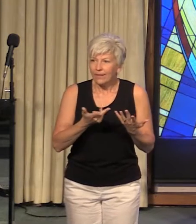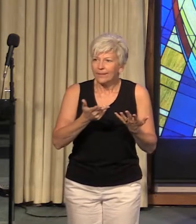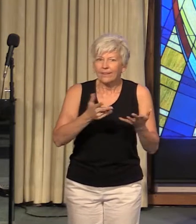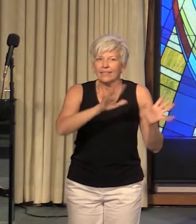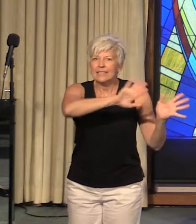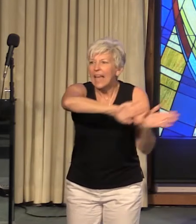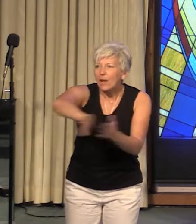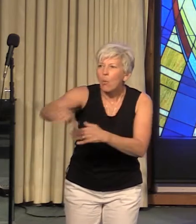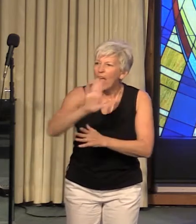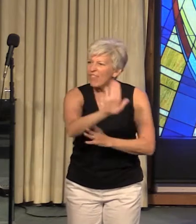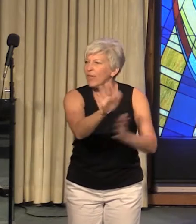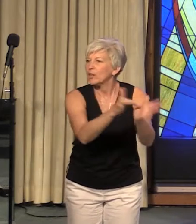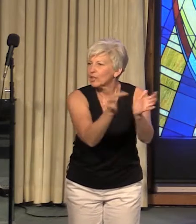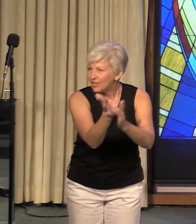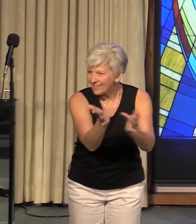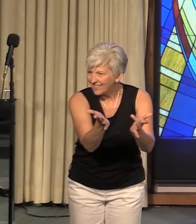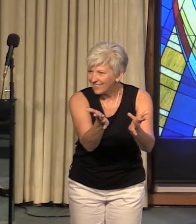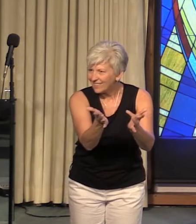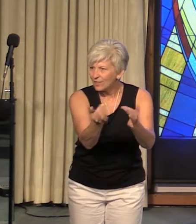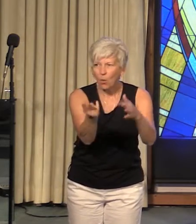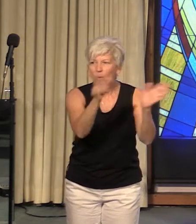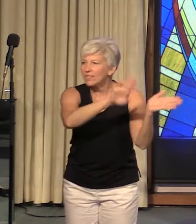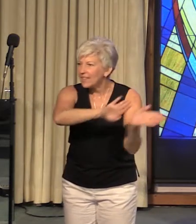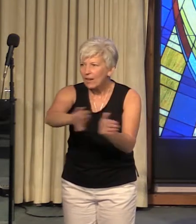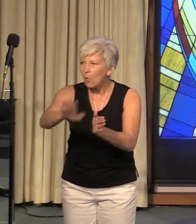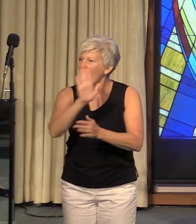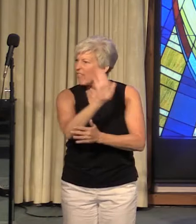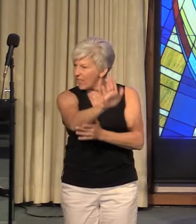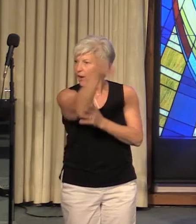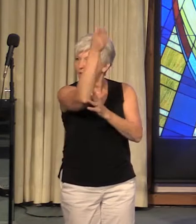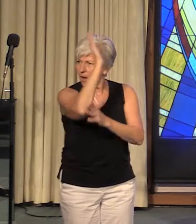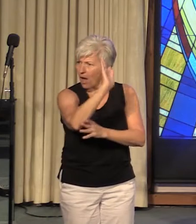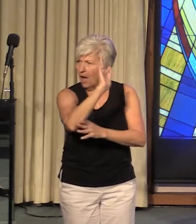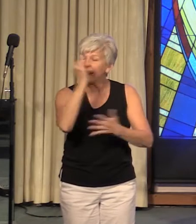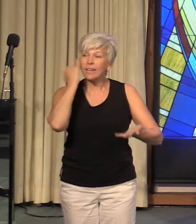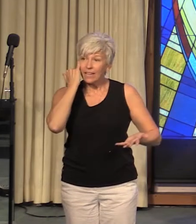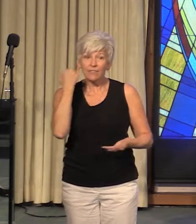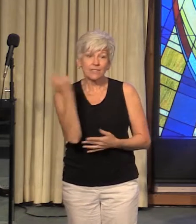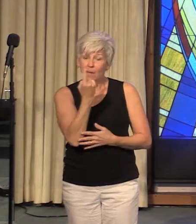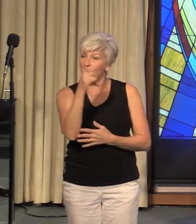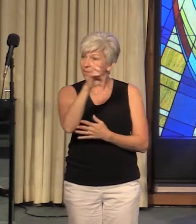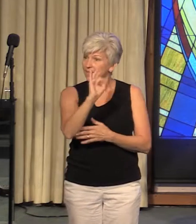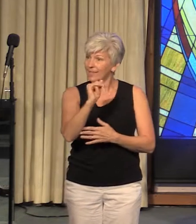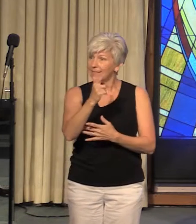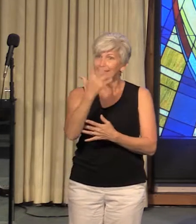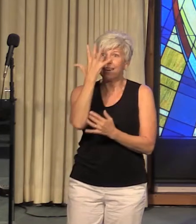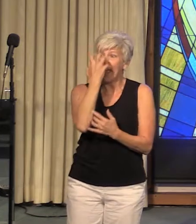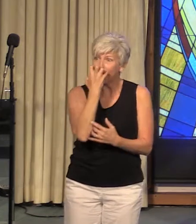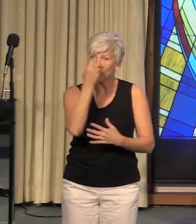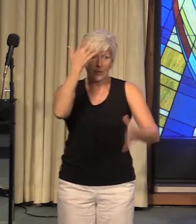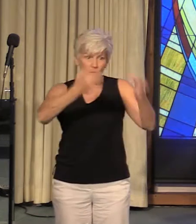take somebody's God away from them. If someone needs an angry, judgmental God,